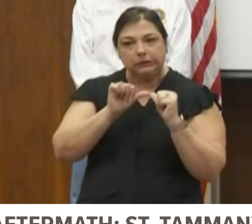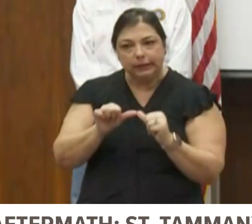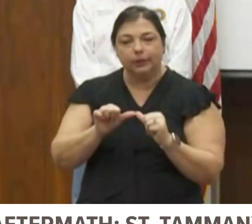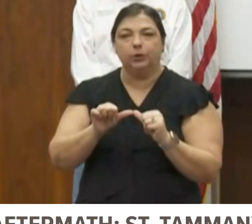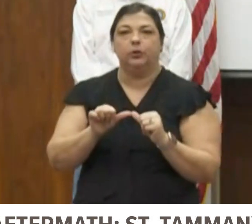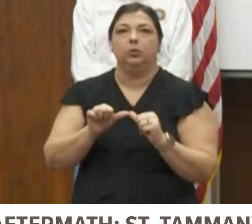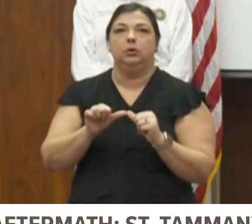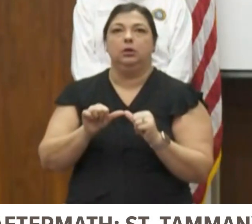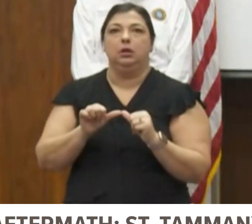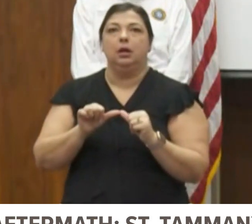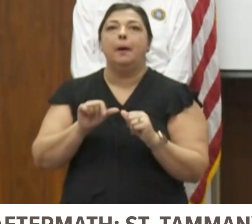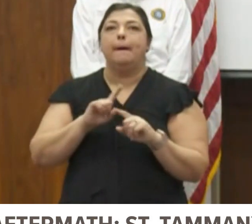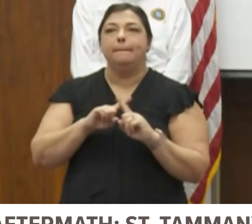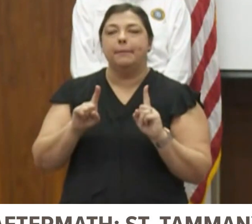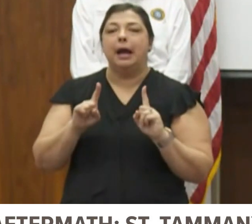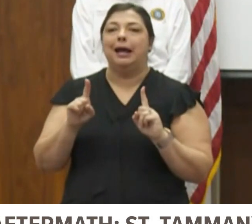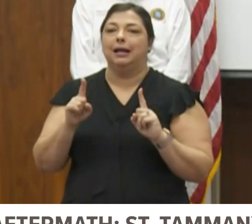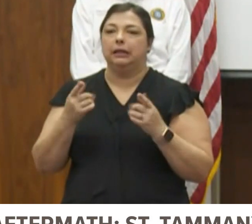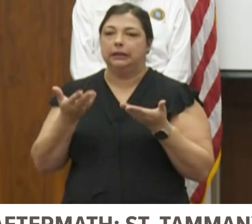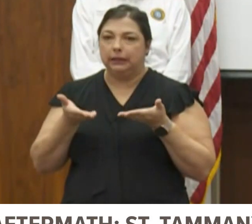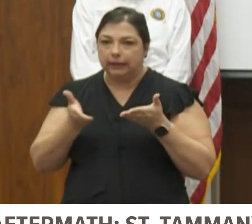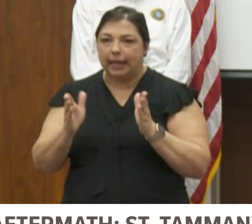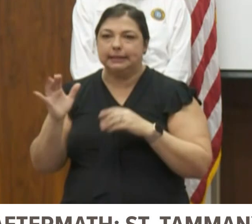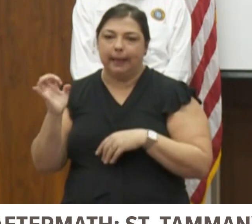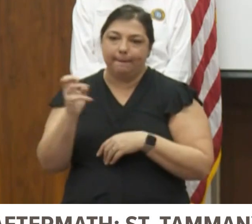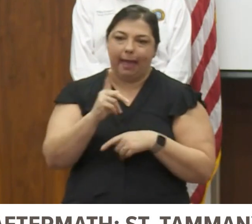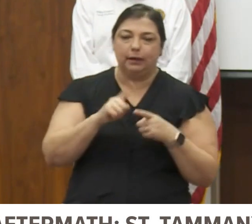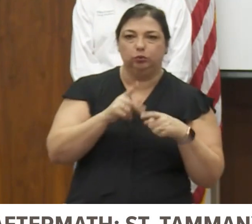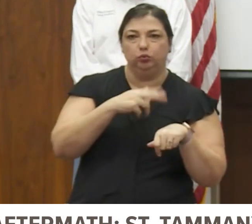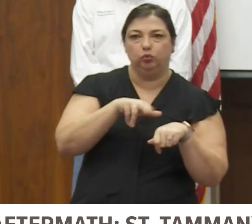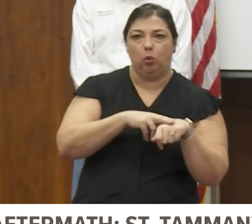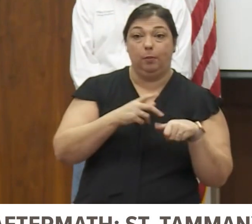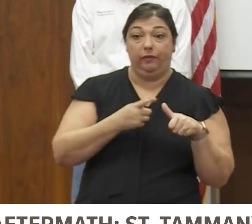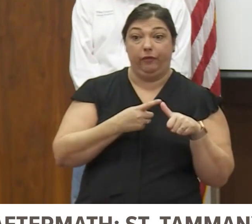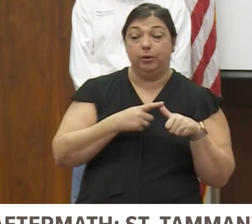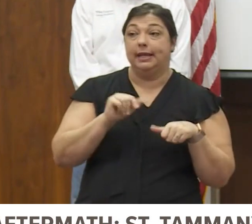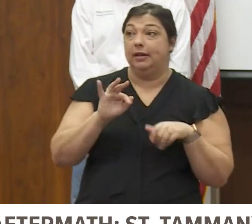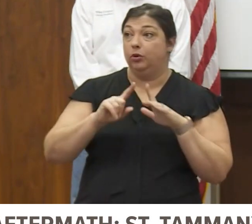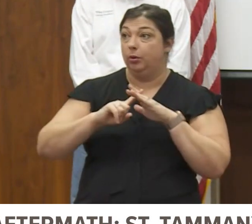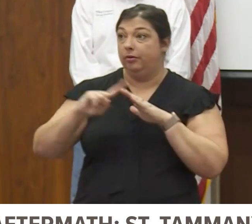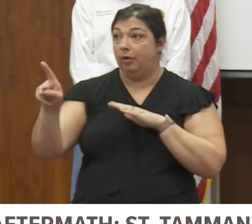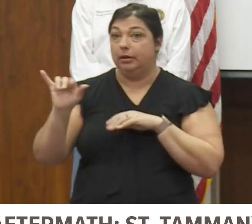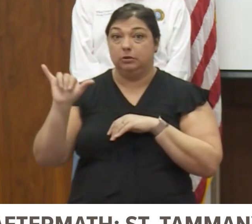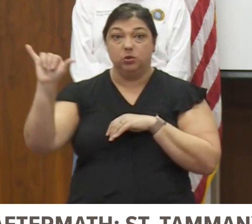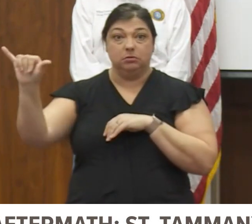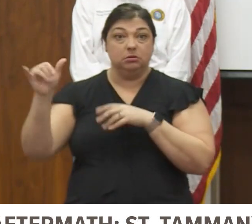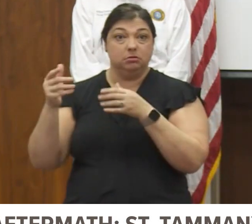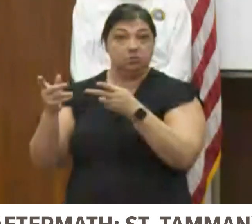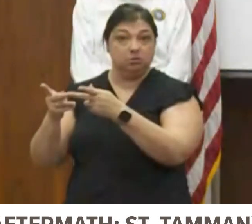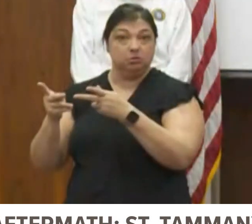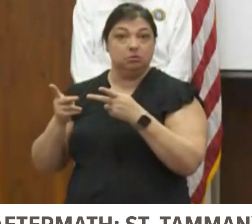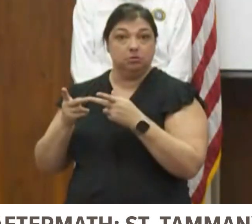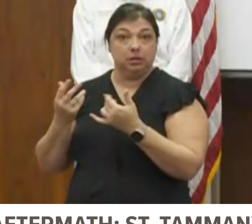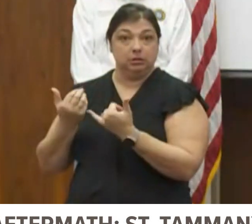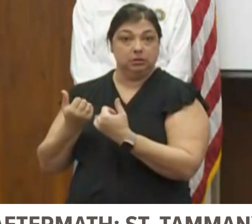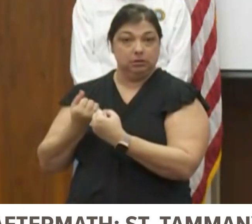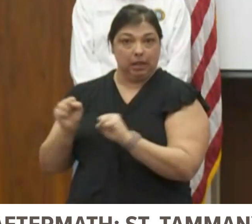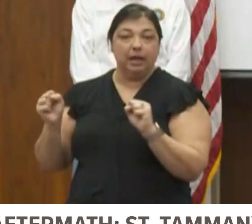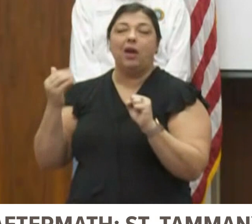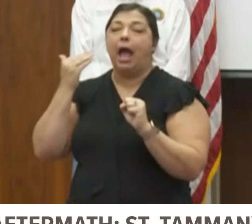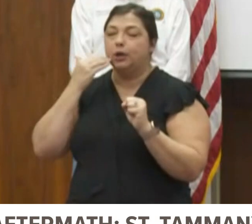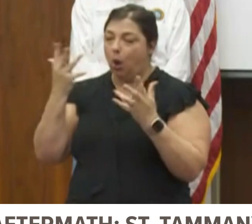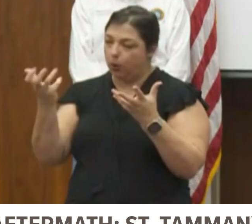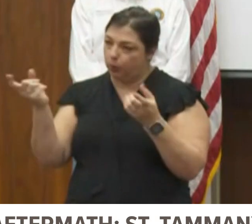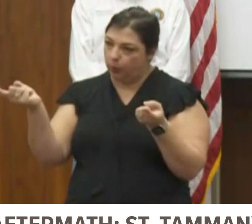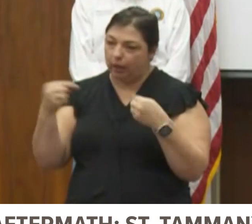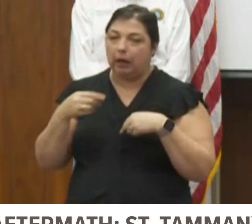Let's get back to where we are, where we need to be. If you're evacuated, okay, and you're in a safe place, I know that you want to get home and check